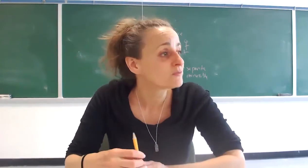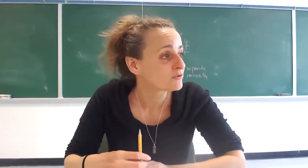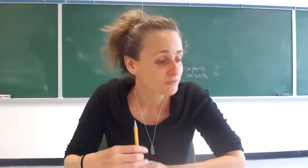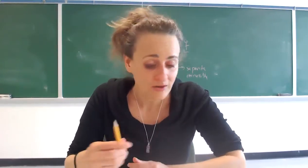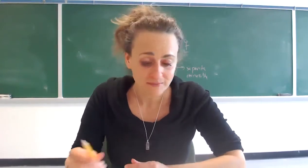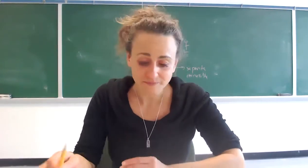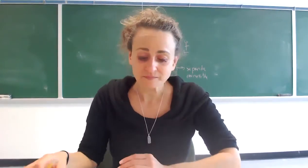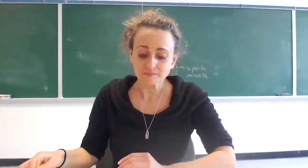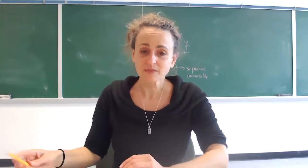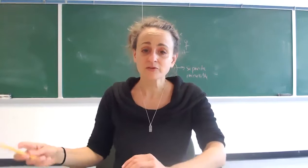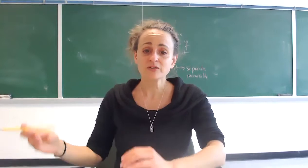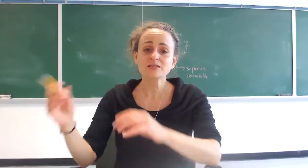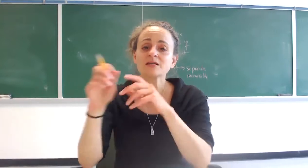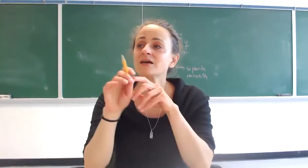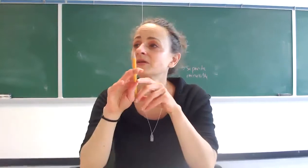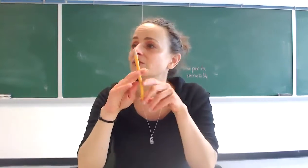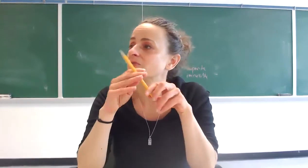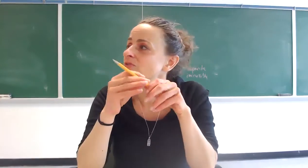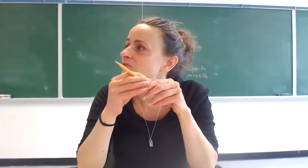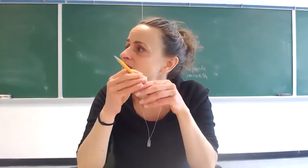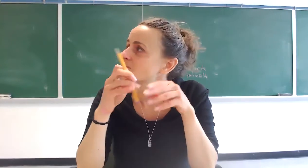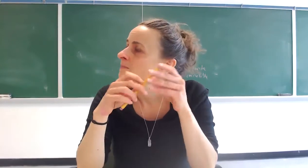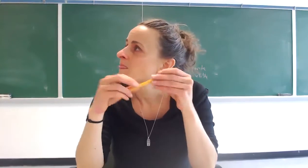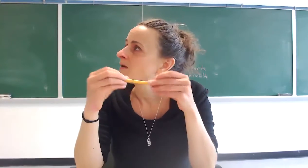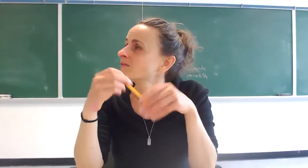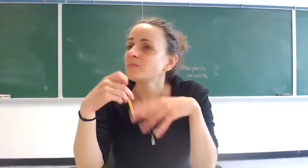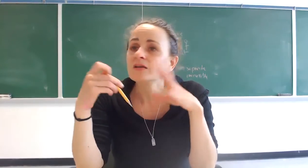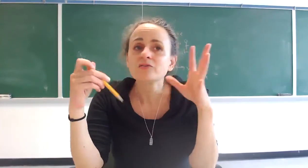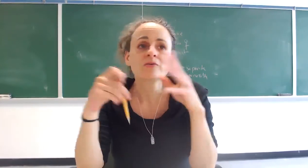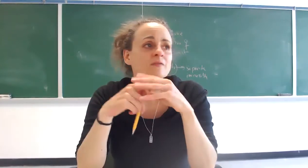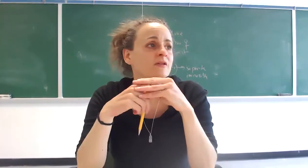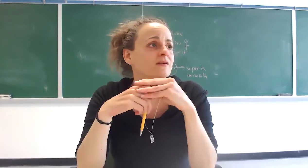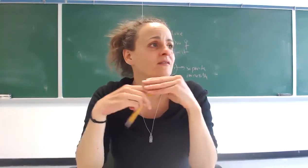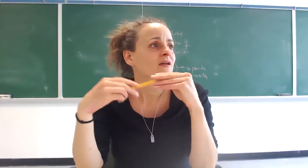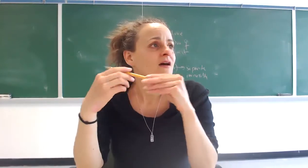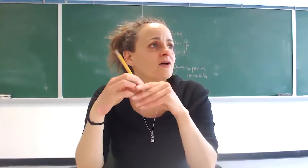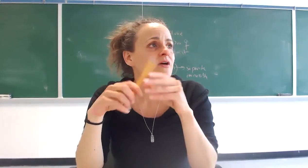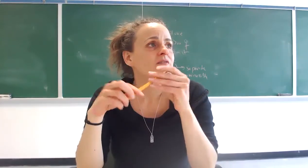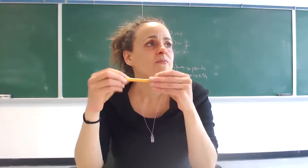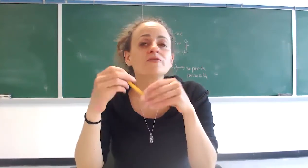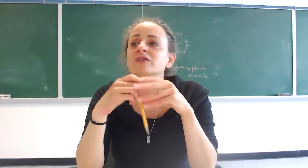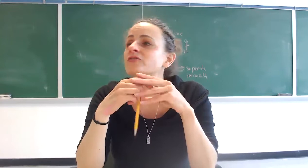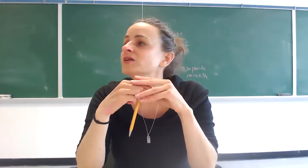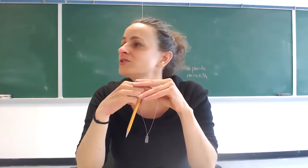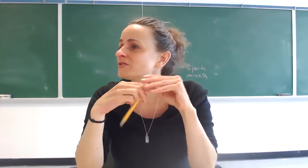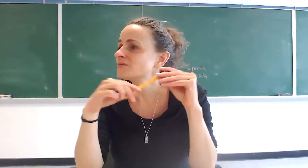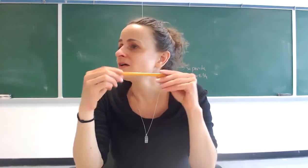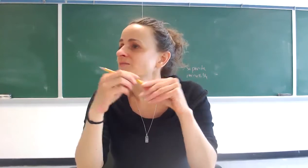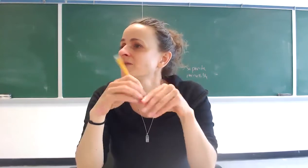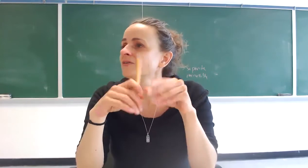observed right so he's in the camp and he observes and there are many stories about this how you have perfect strangers right so